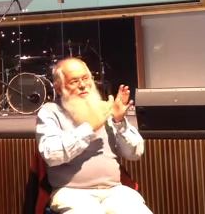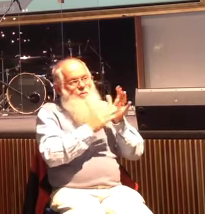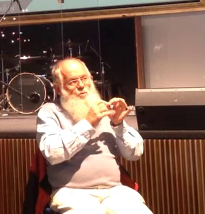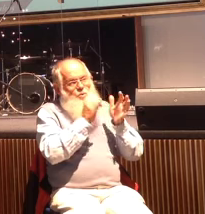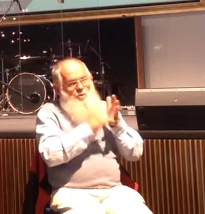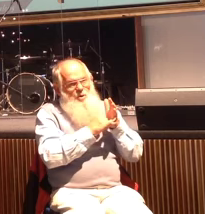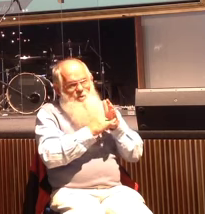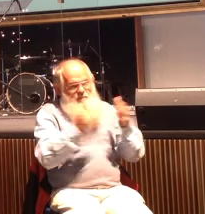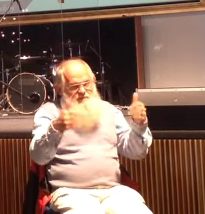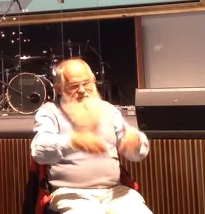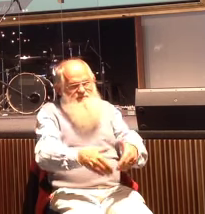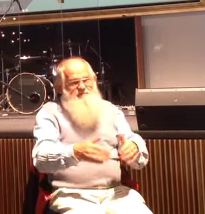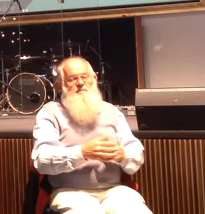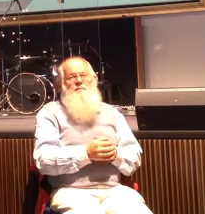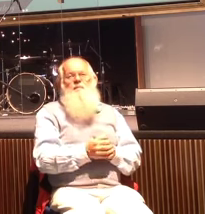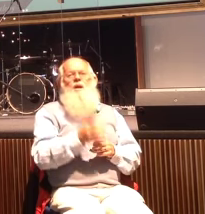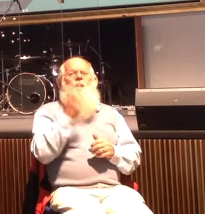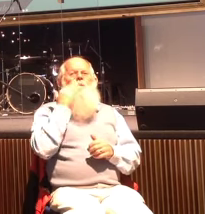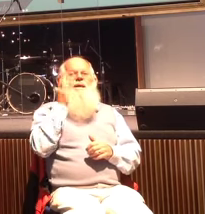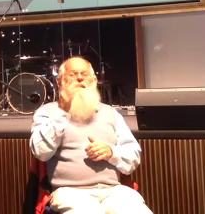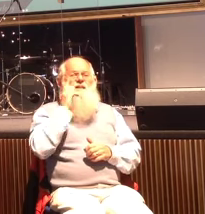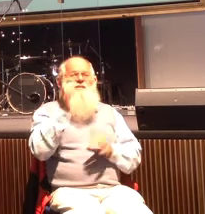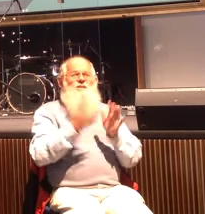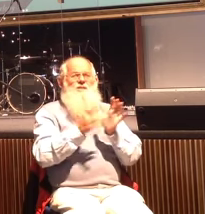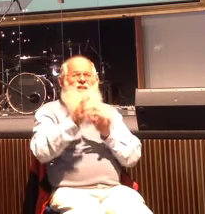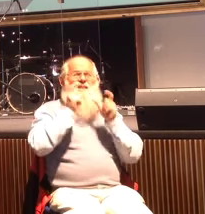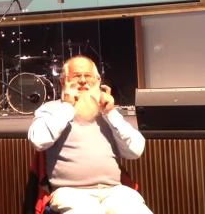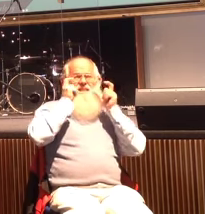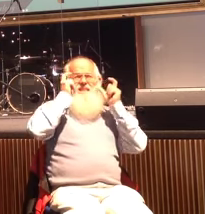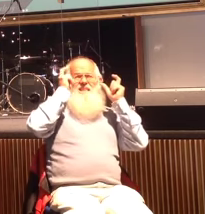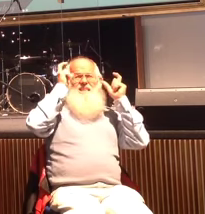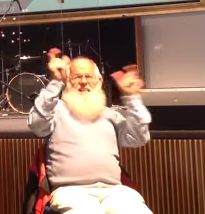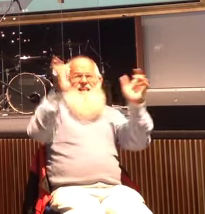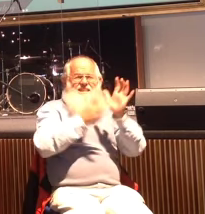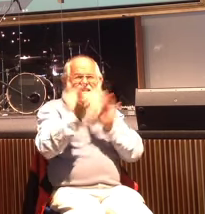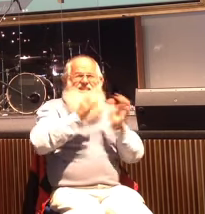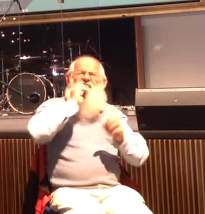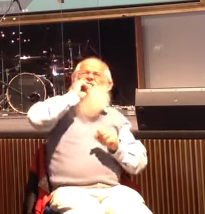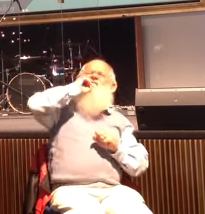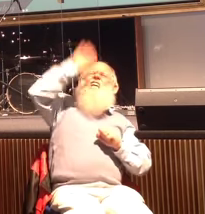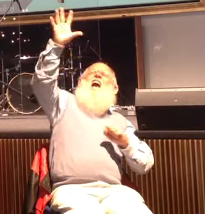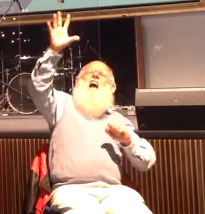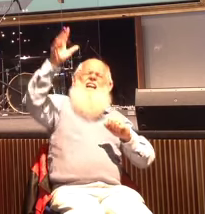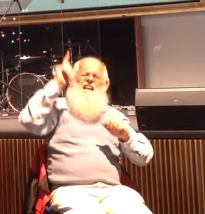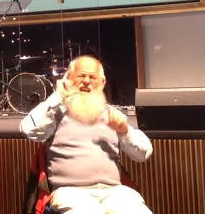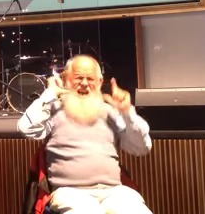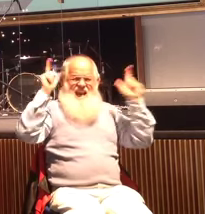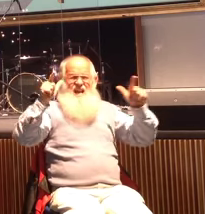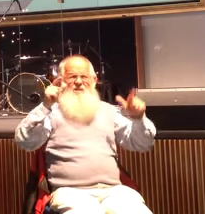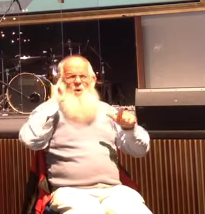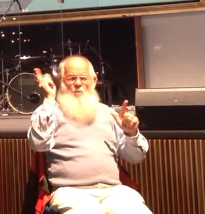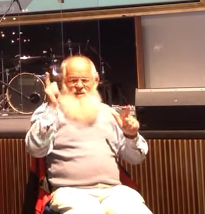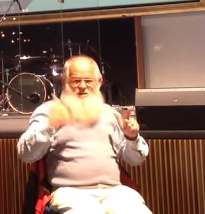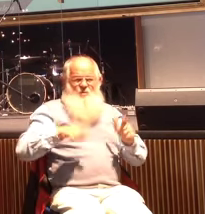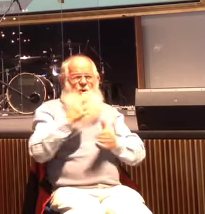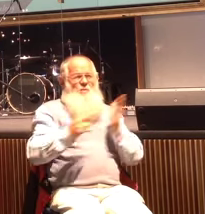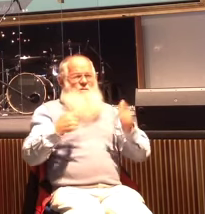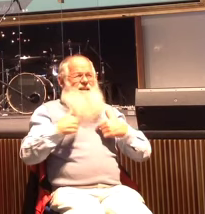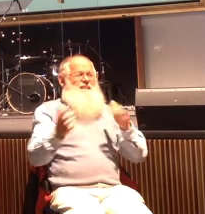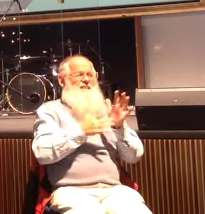When he saw Jesus, he cried out and fell at his feet, shouting at the top of his voice, What do you want with me, Jesus, Son of the Most